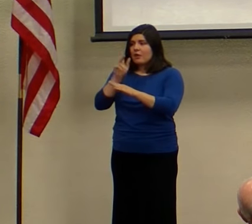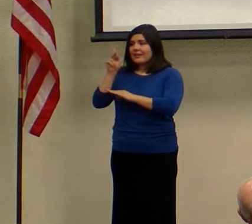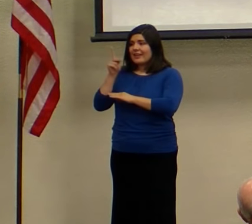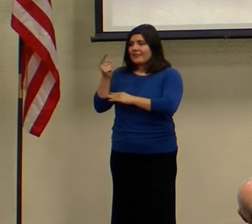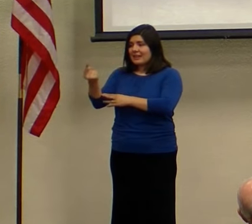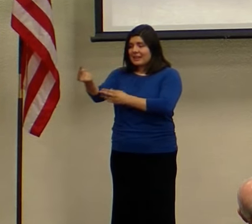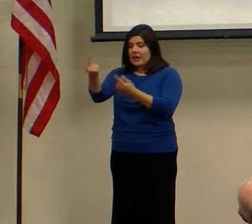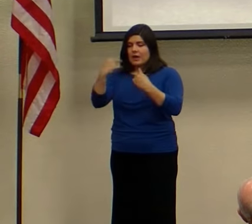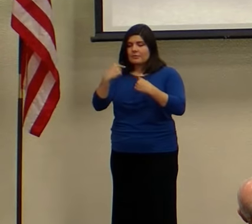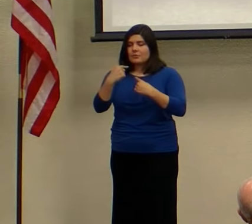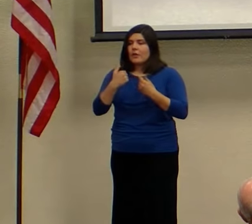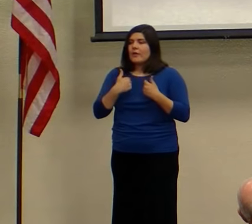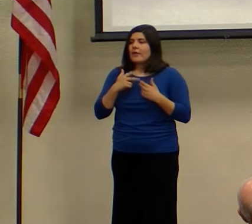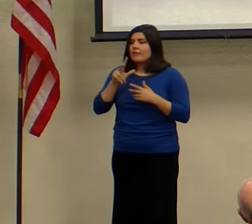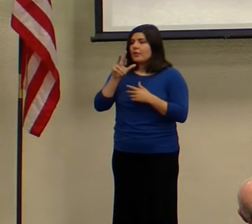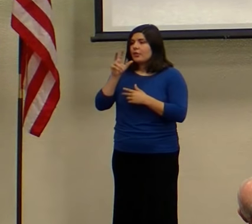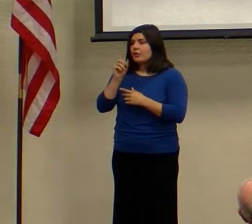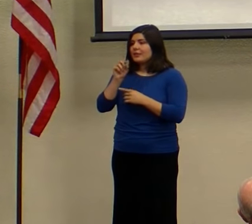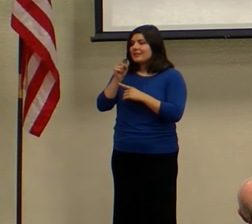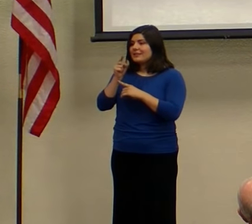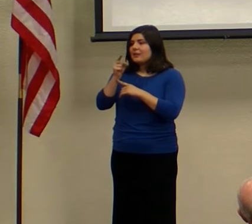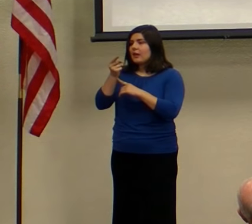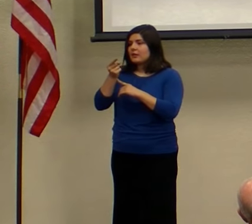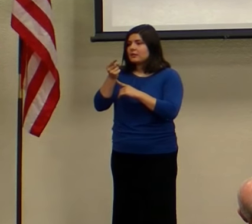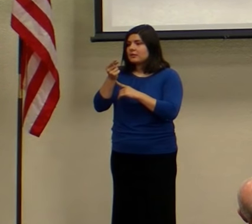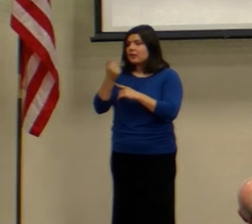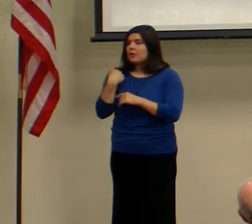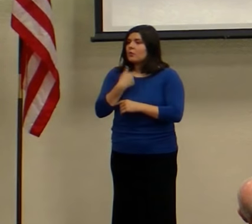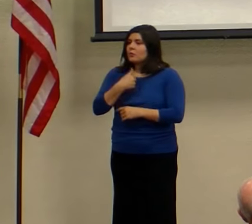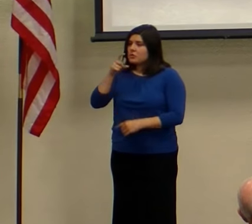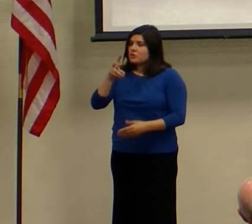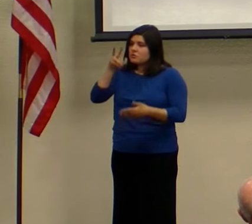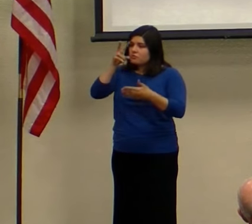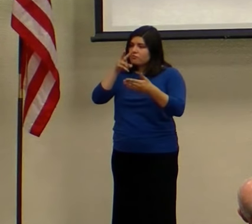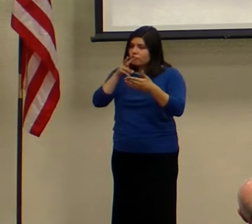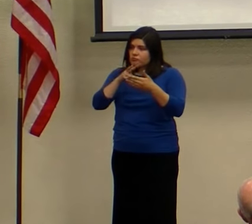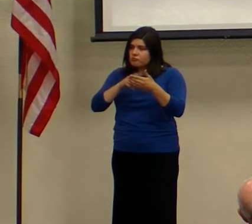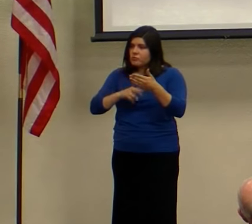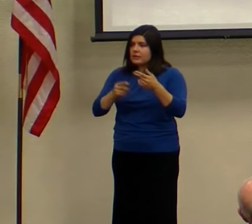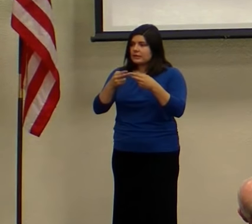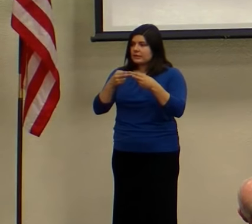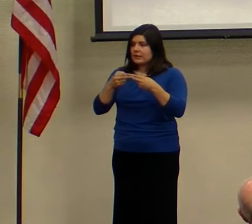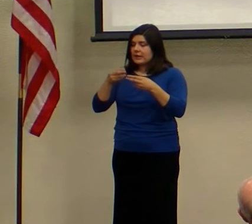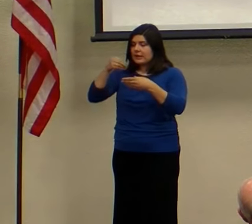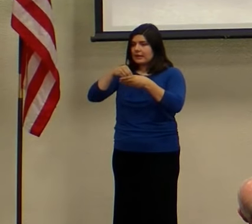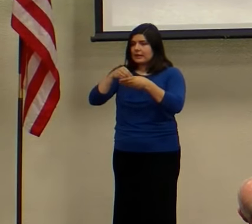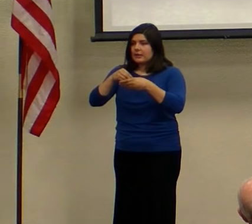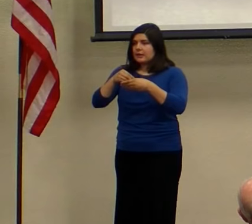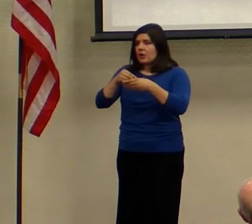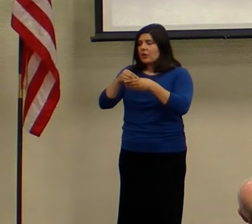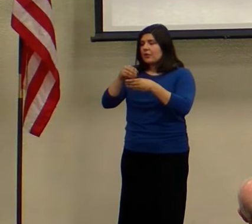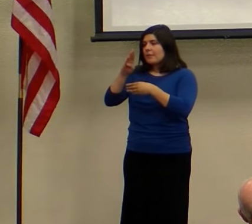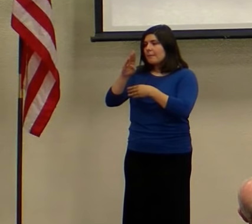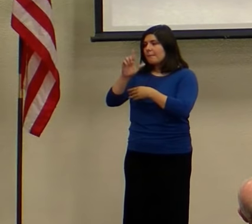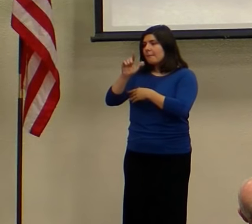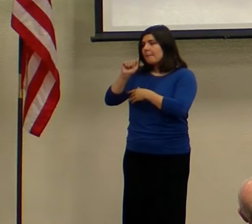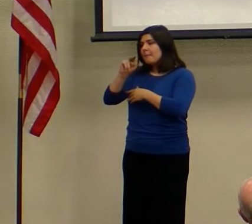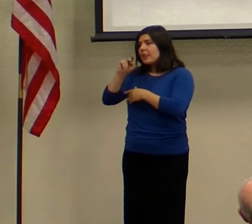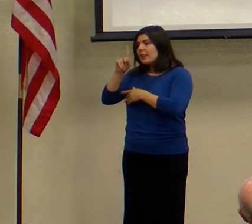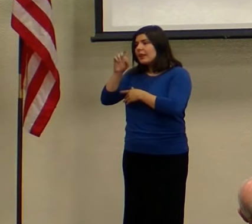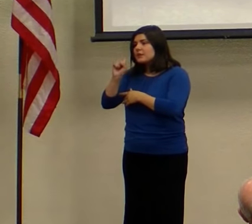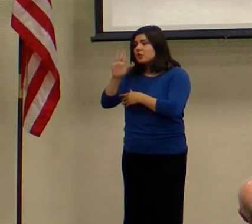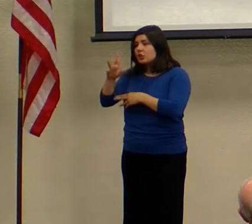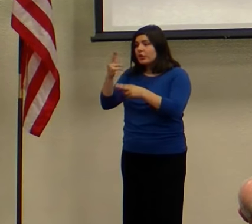just take 30 seconds and read this slide. In the blanks, put your name in it.